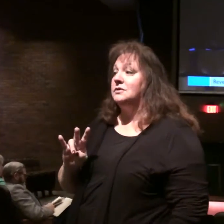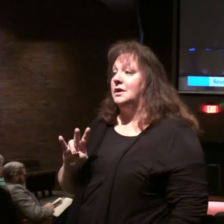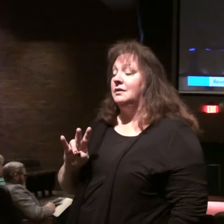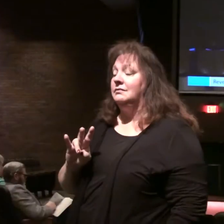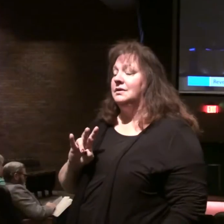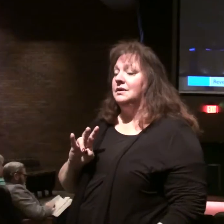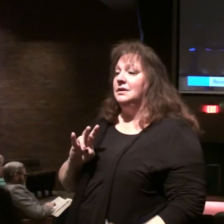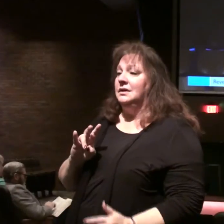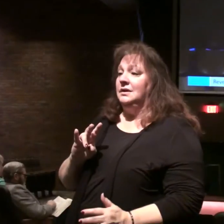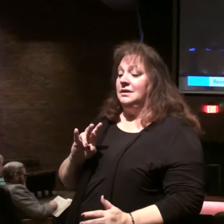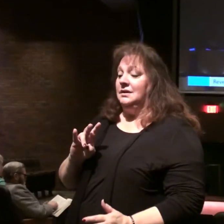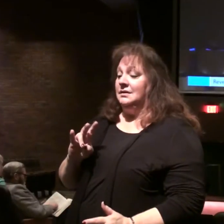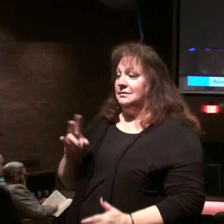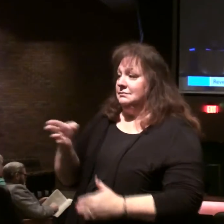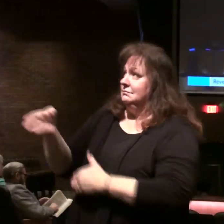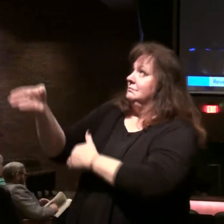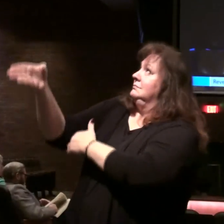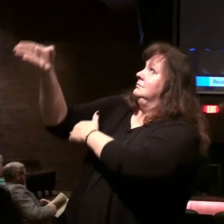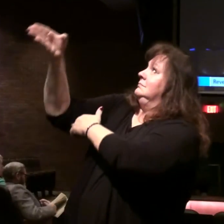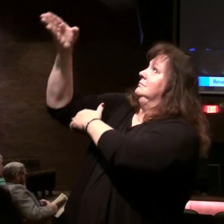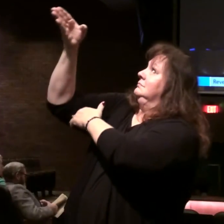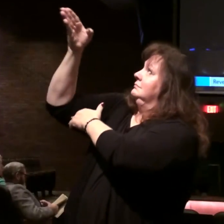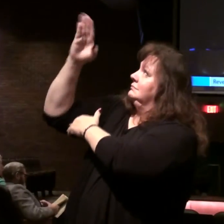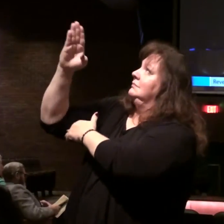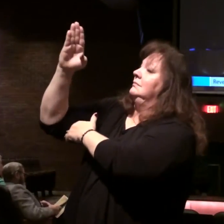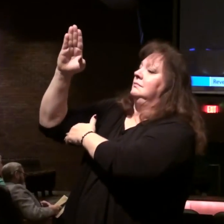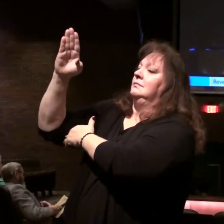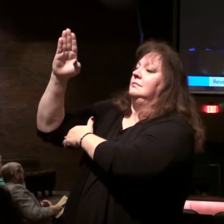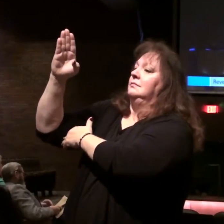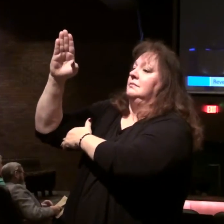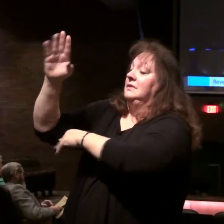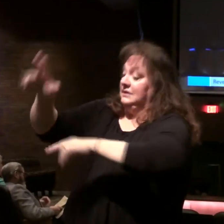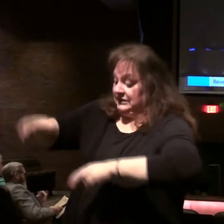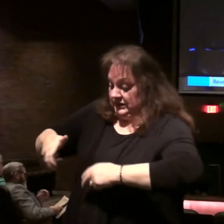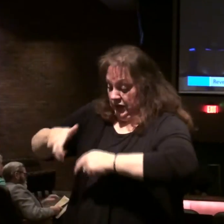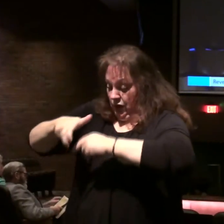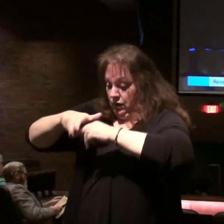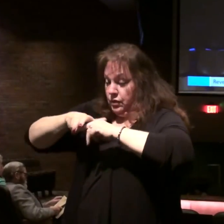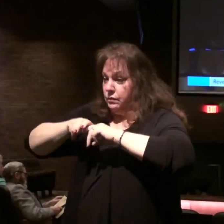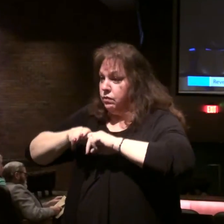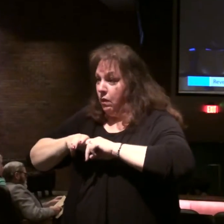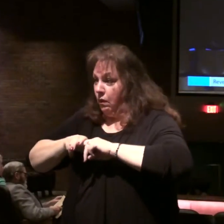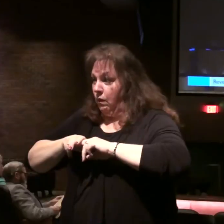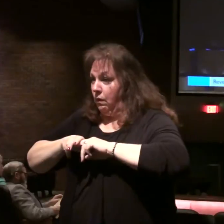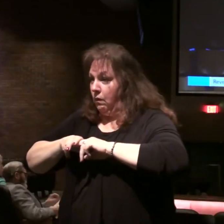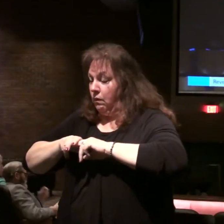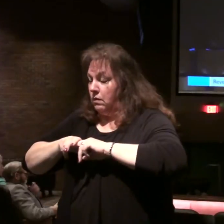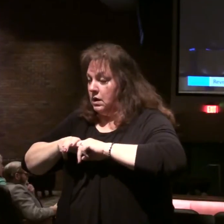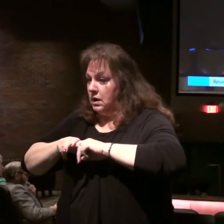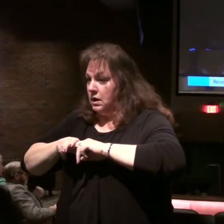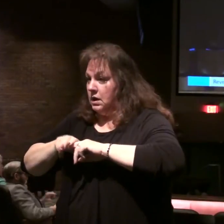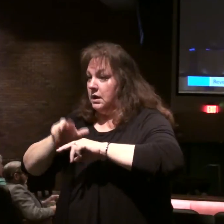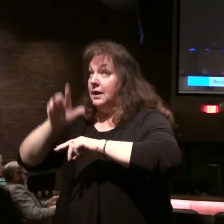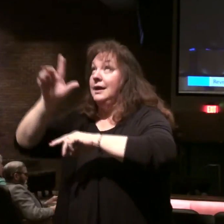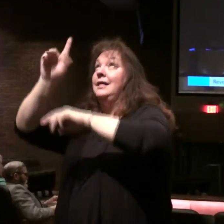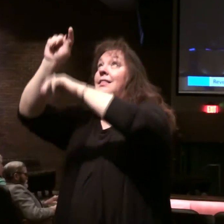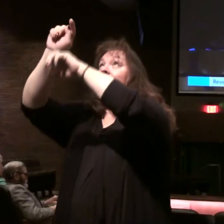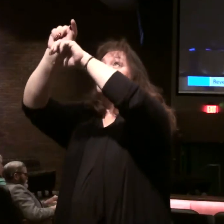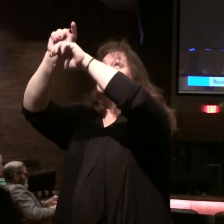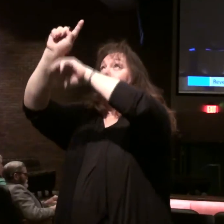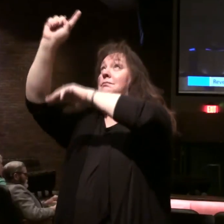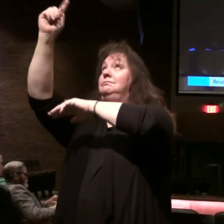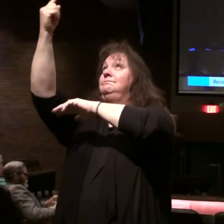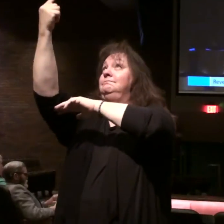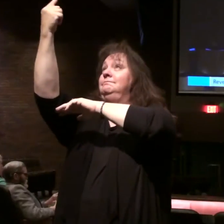was described, the ancient of days, on the throne. Well, coming out of the temple, which